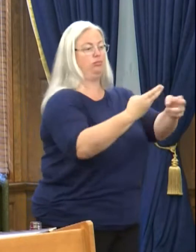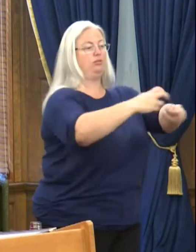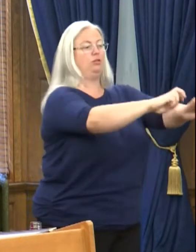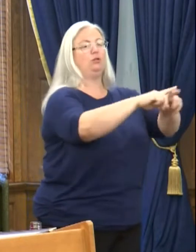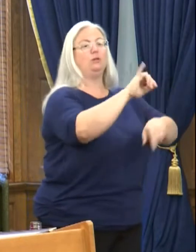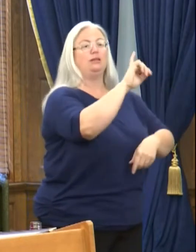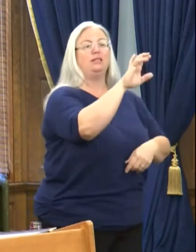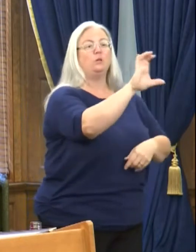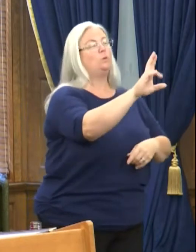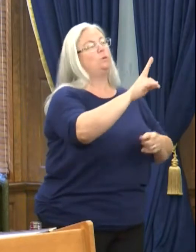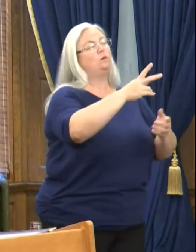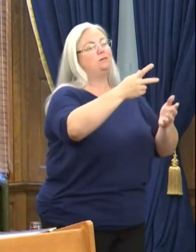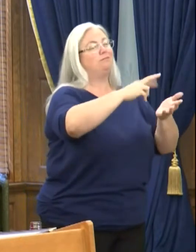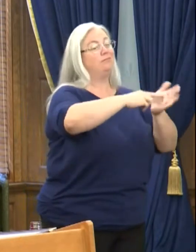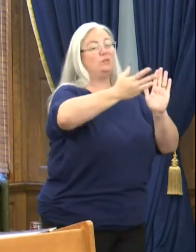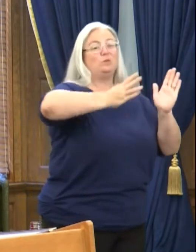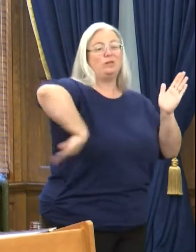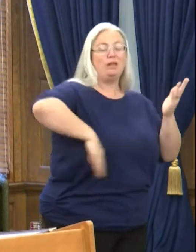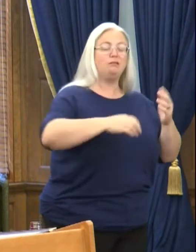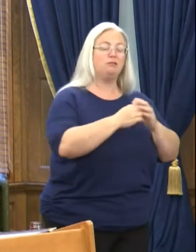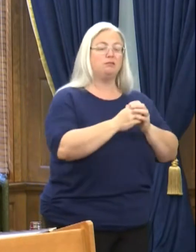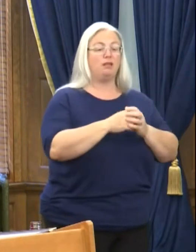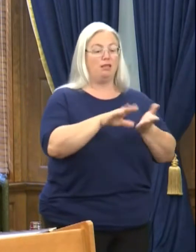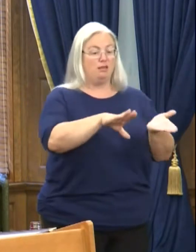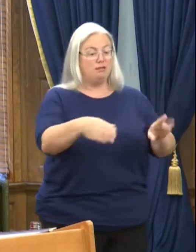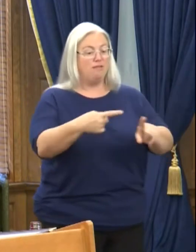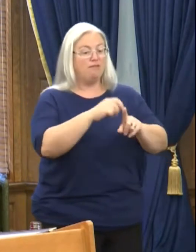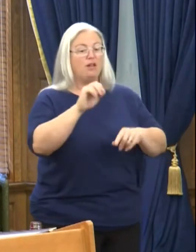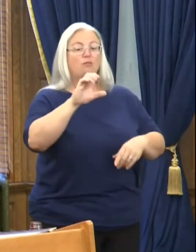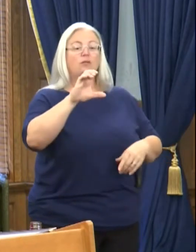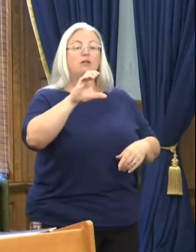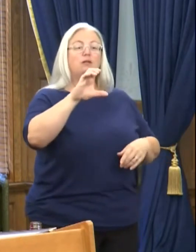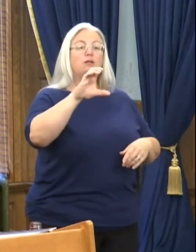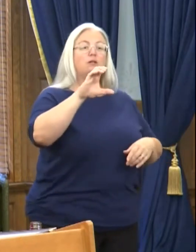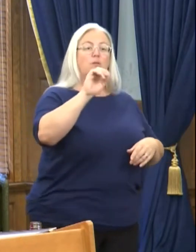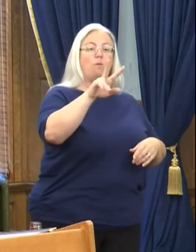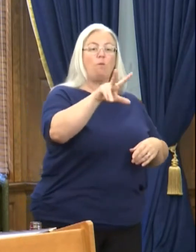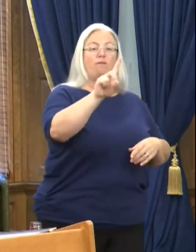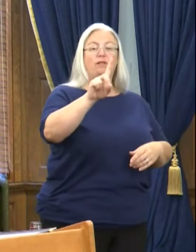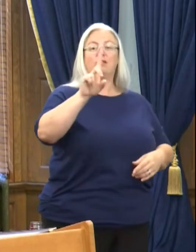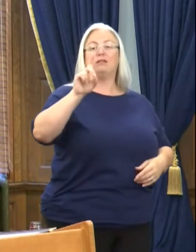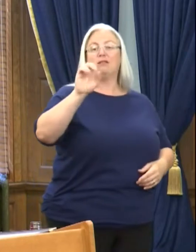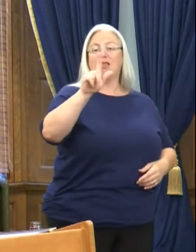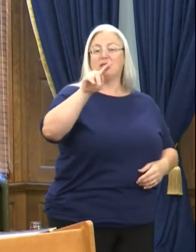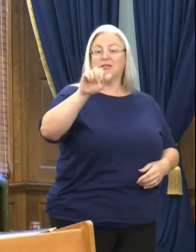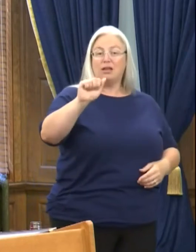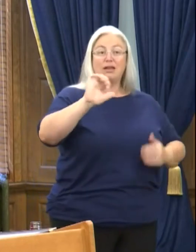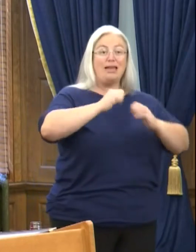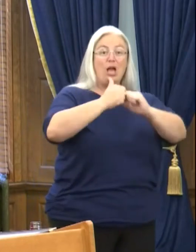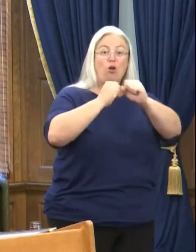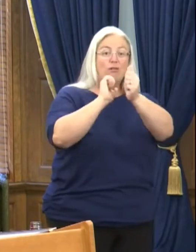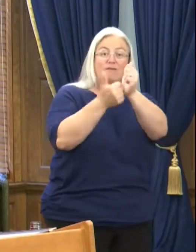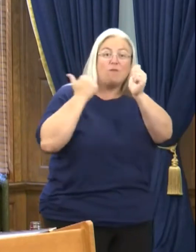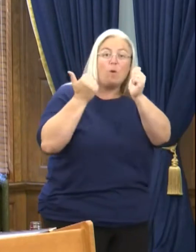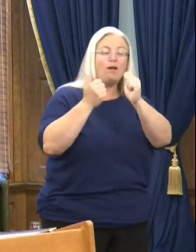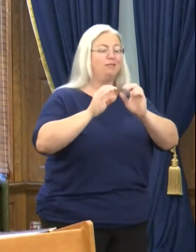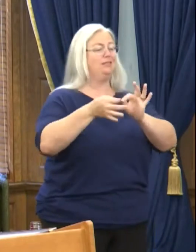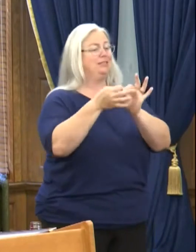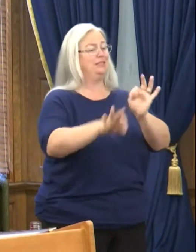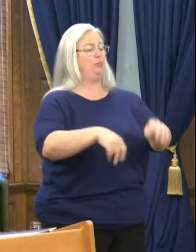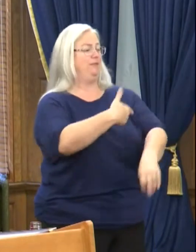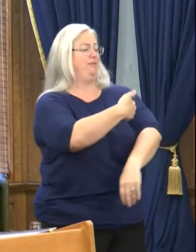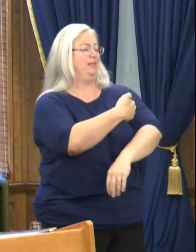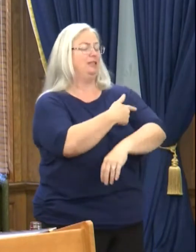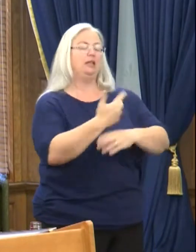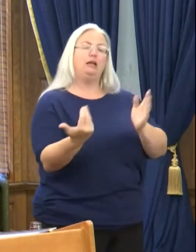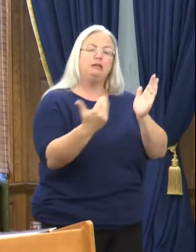COVID Delta could have largely been avoided with a simple vaccine. Let me be clear. These vaccines